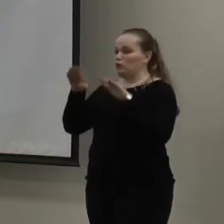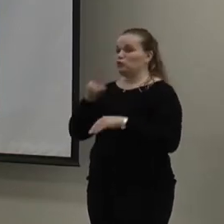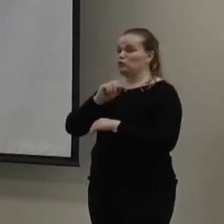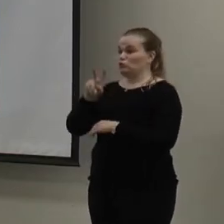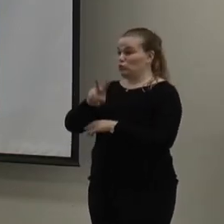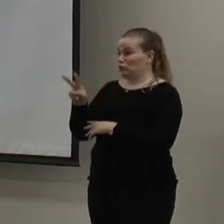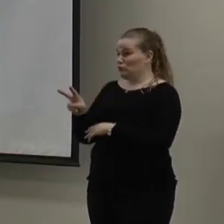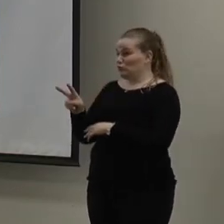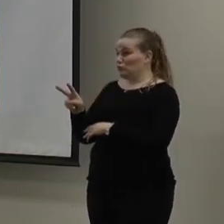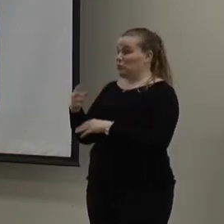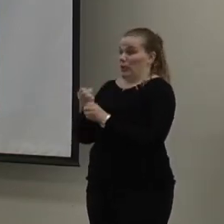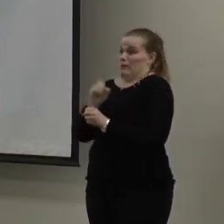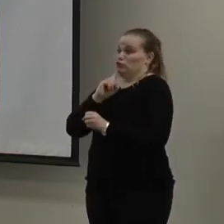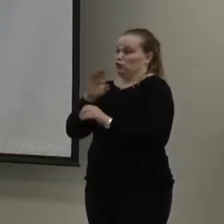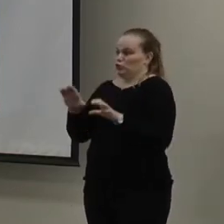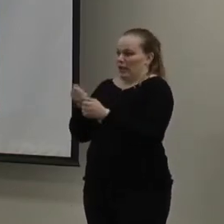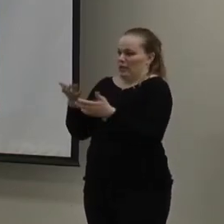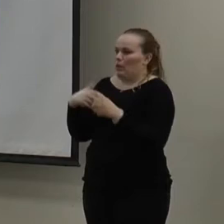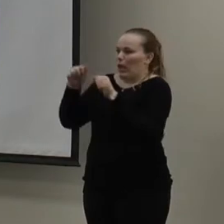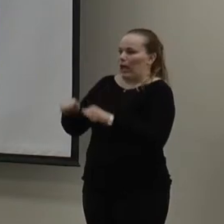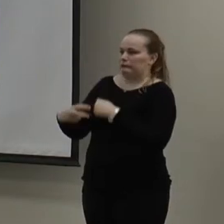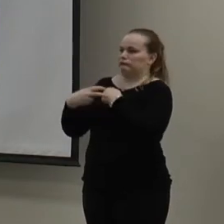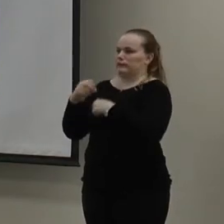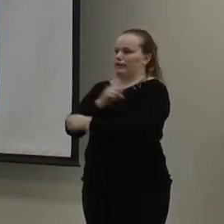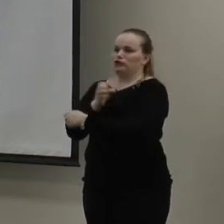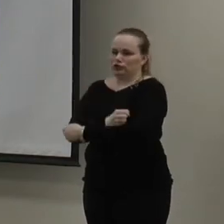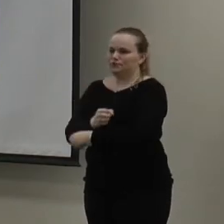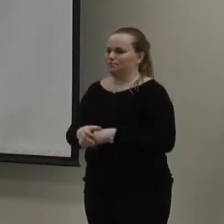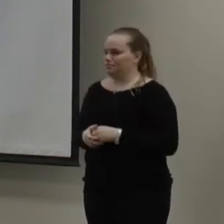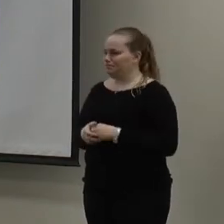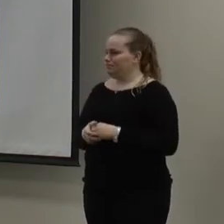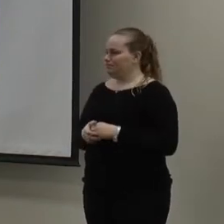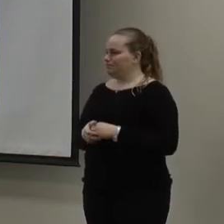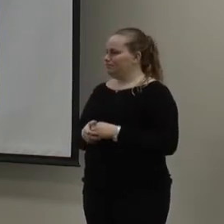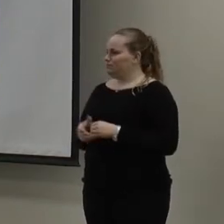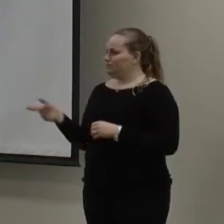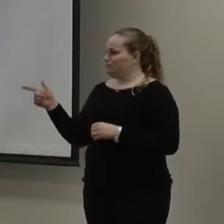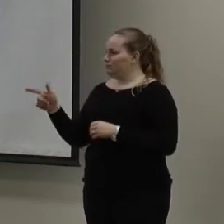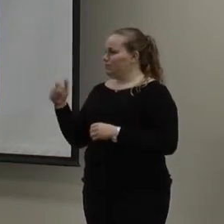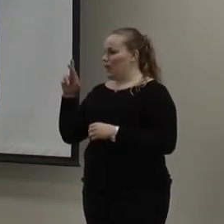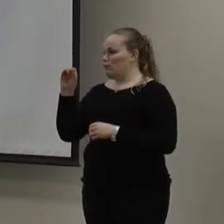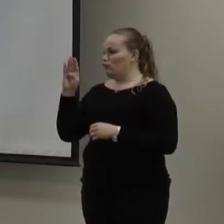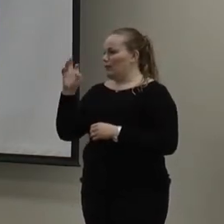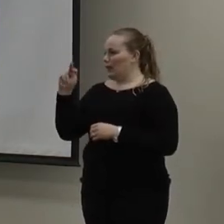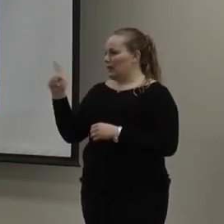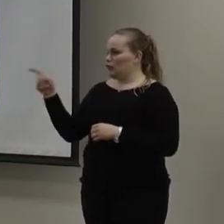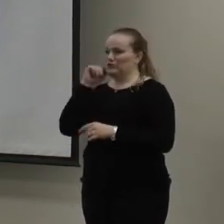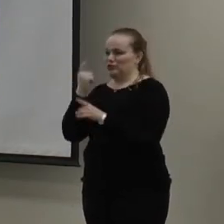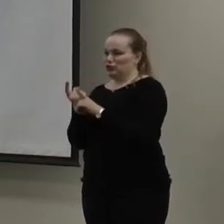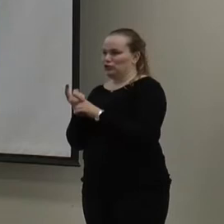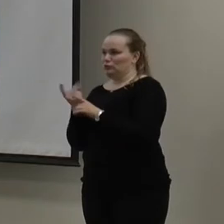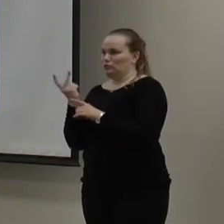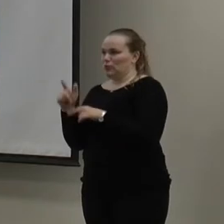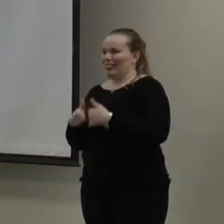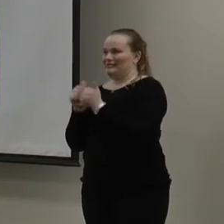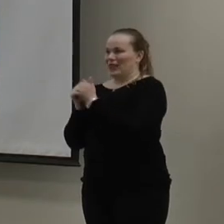want to make sure that we're doing everything we can to preserve energy. Okay. I'm Robin. I'm Stephanie's sister. We need to